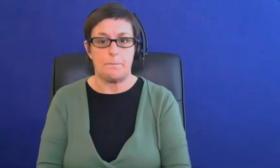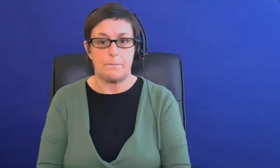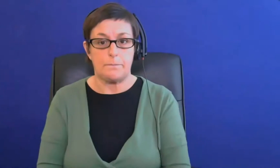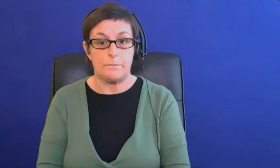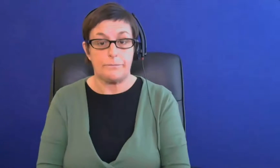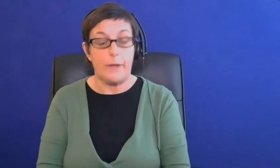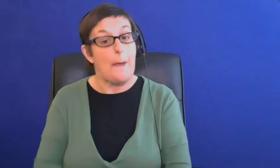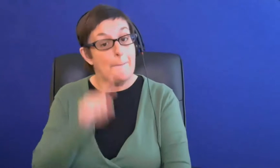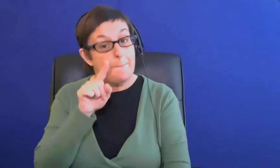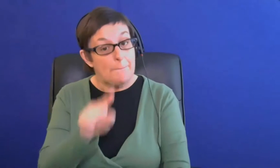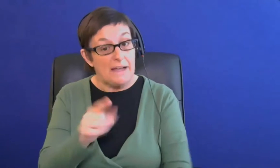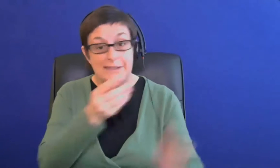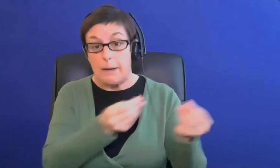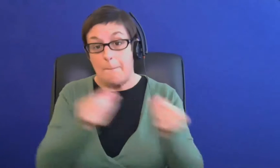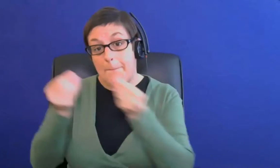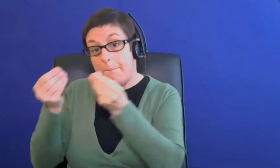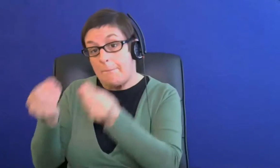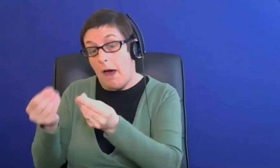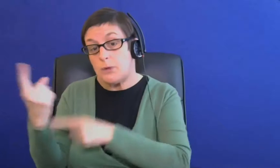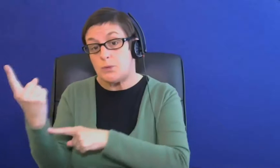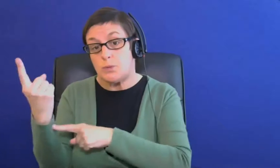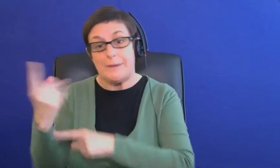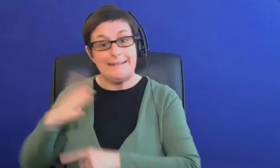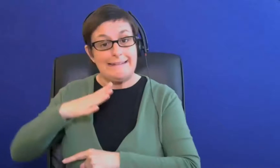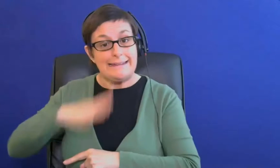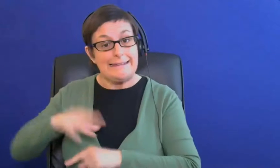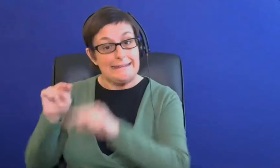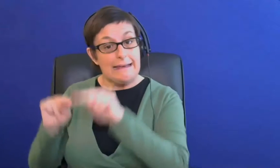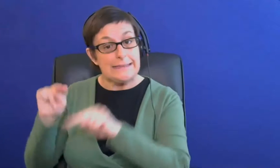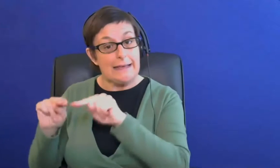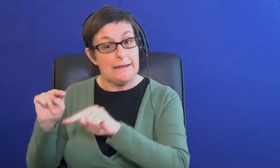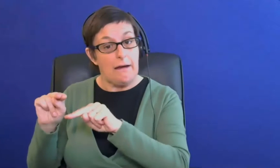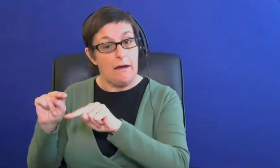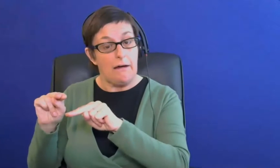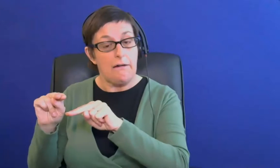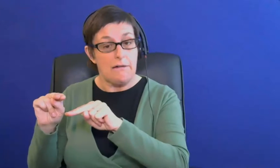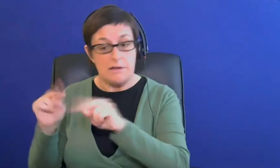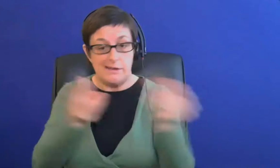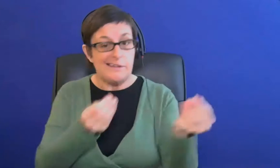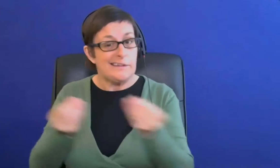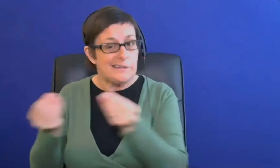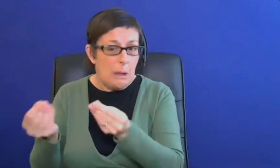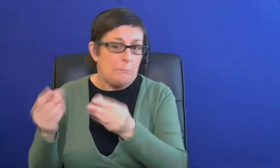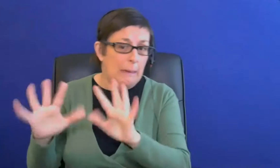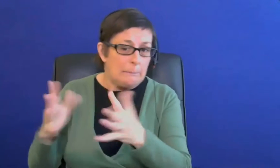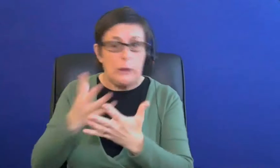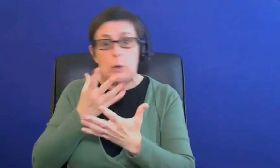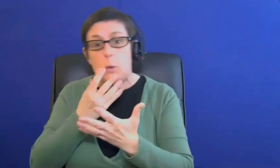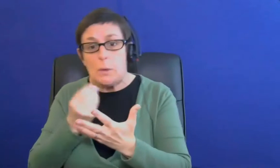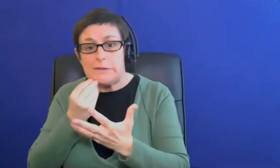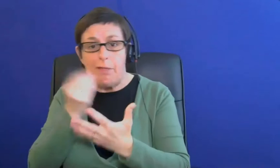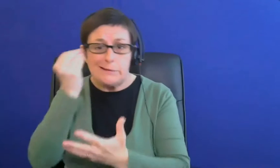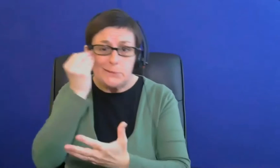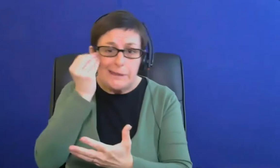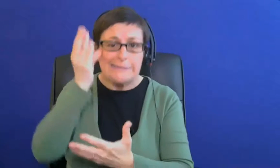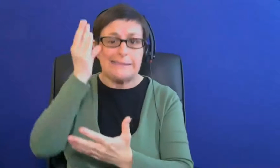assessor to see um when they do um the sort of overview and that might give them some helpful insight but we wouldn't be able